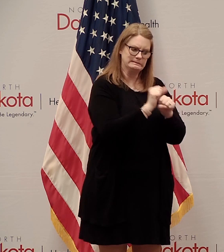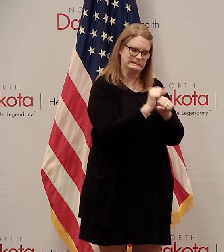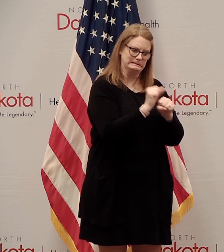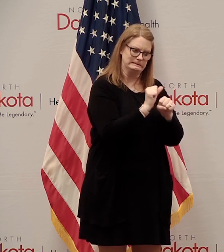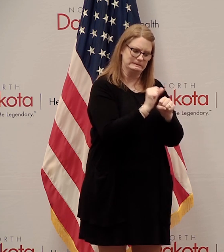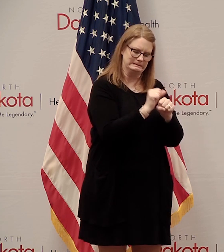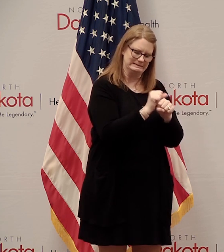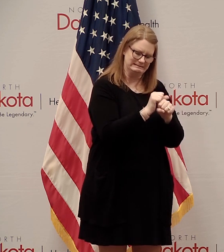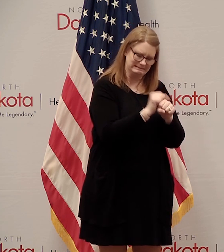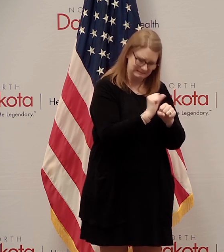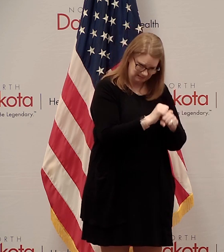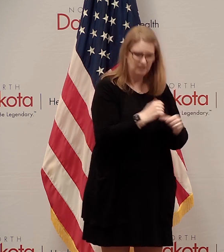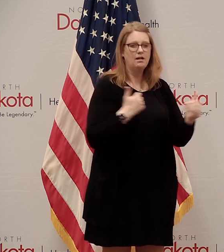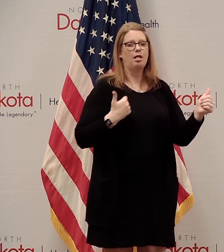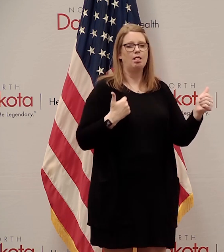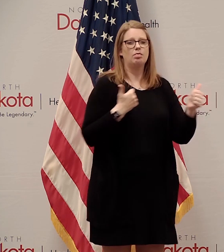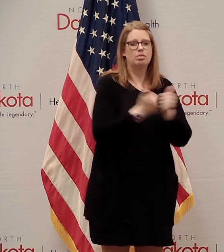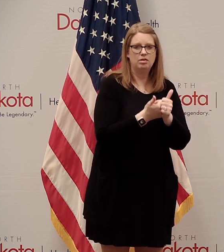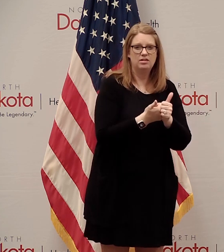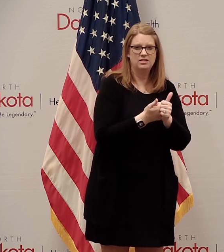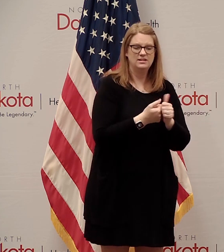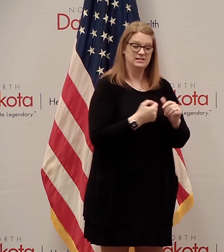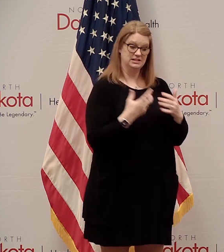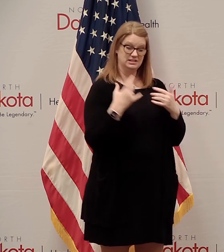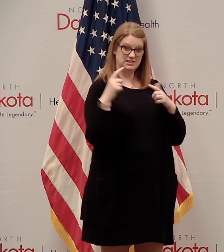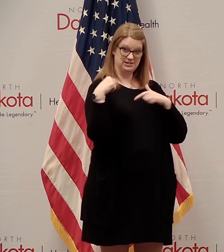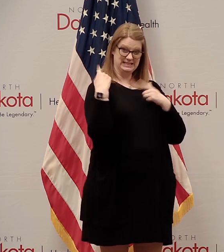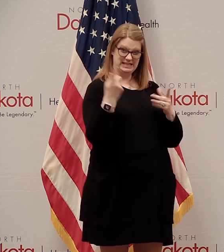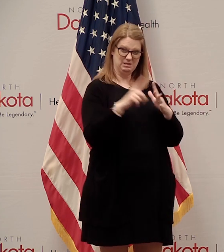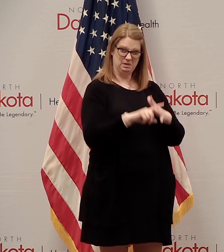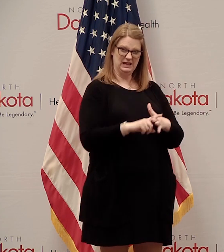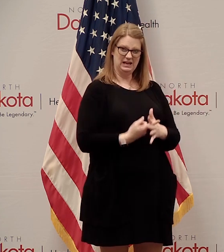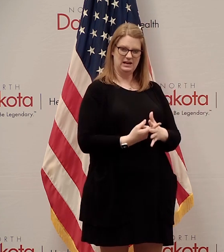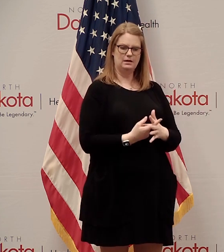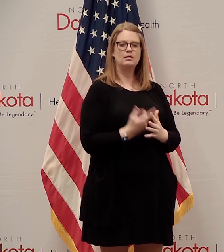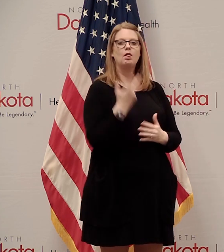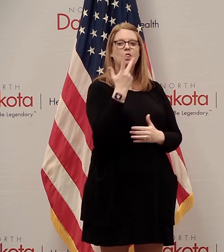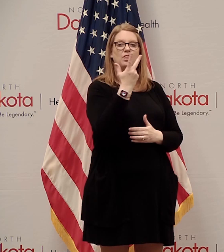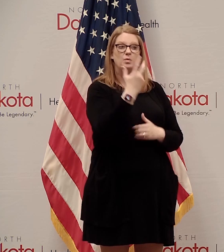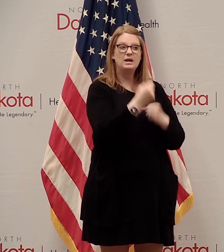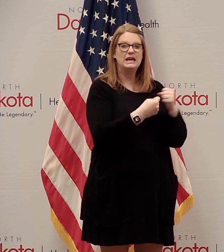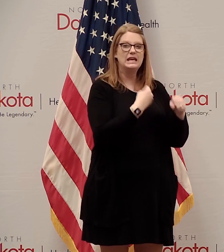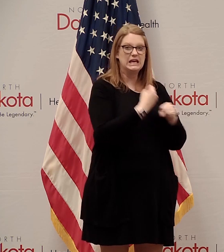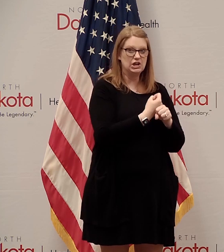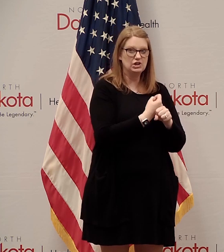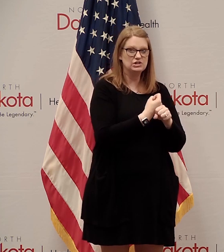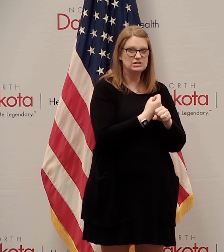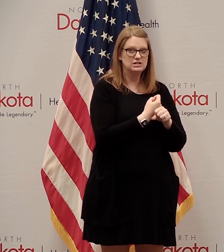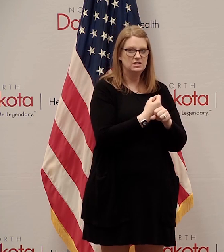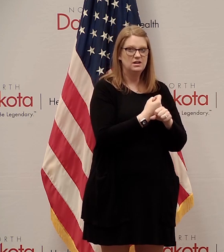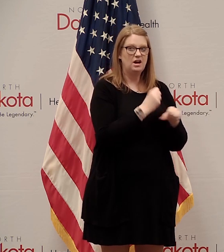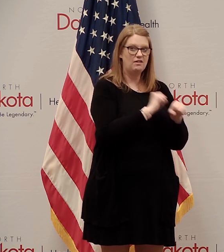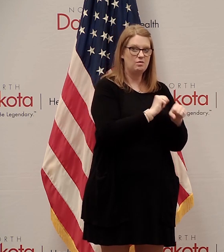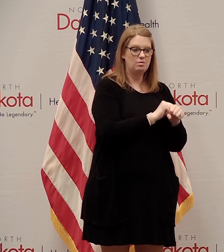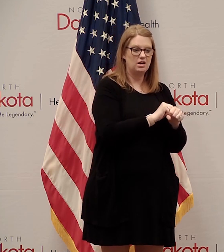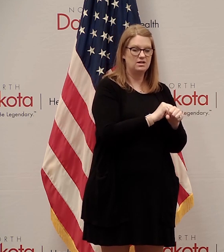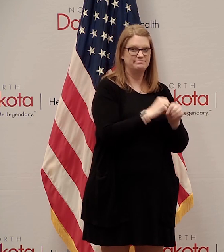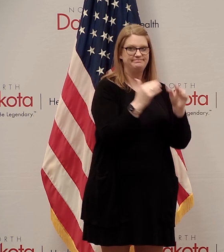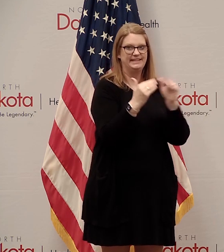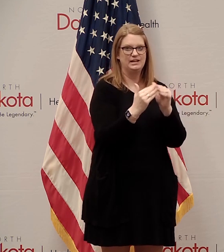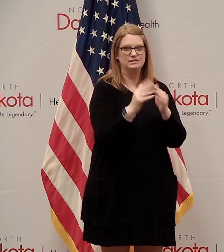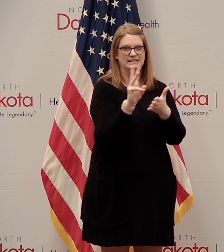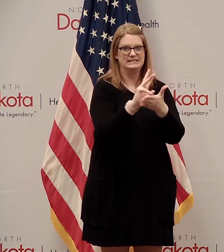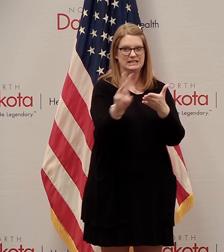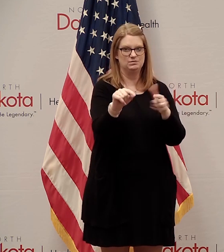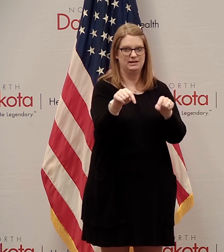They have now handled more than three years worth of claims in just six weeks. And again, thanks to all those